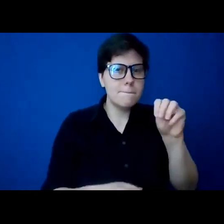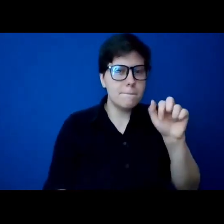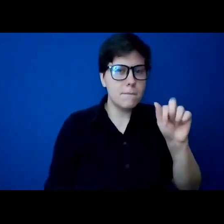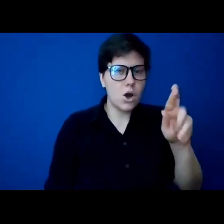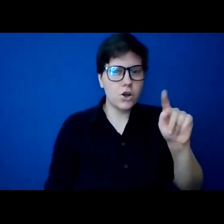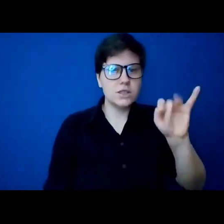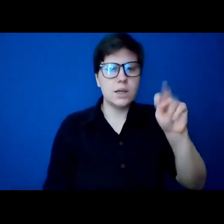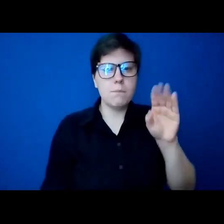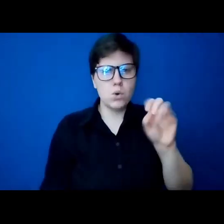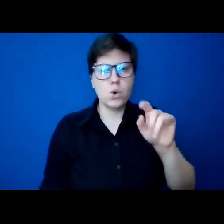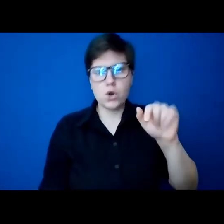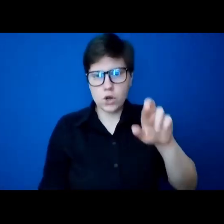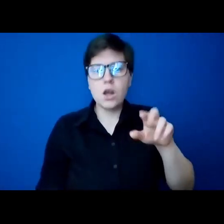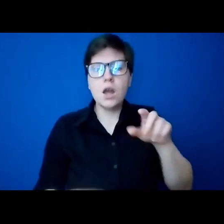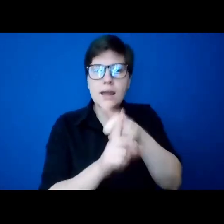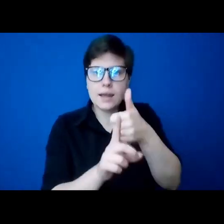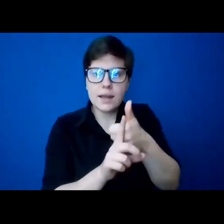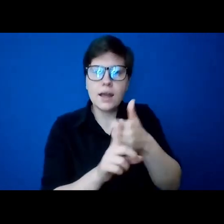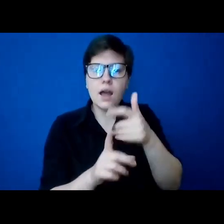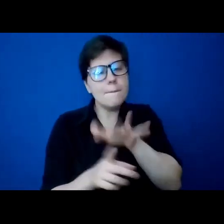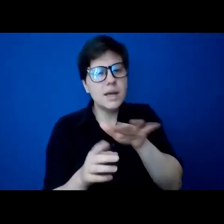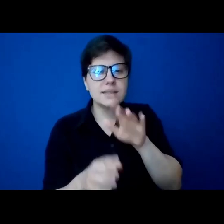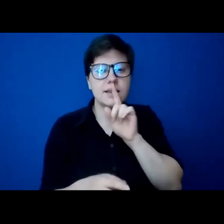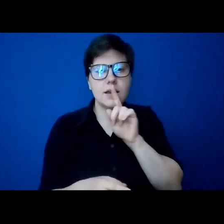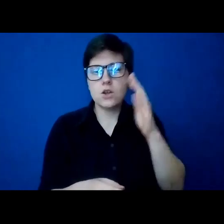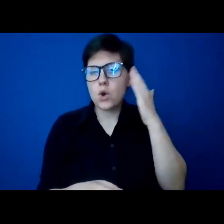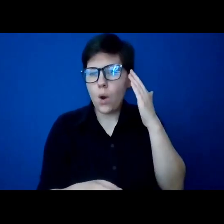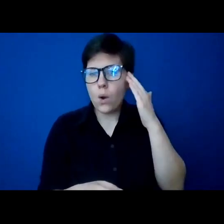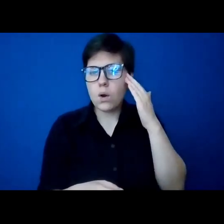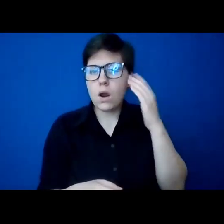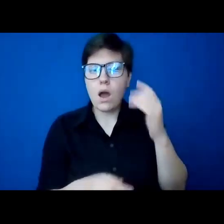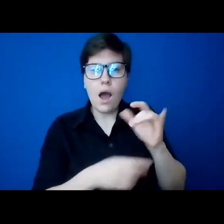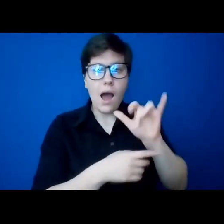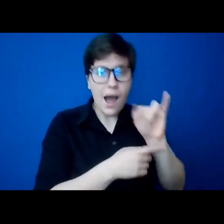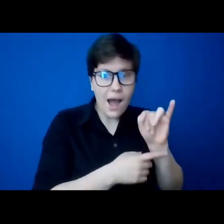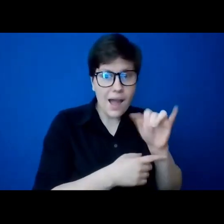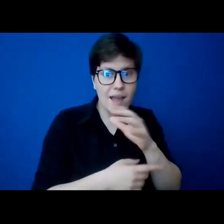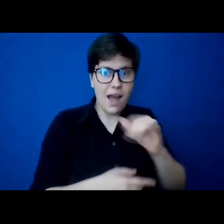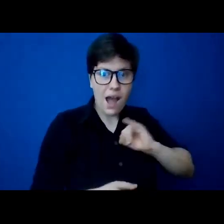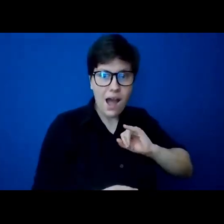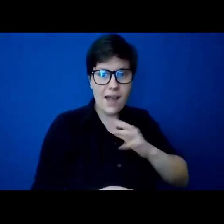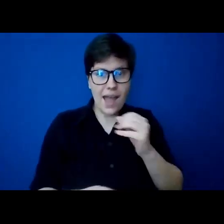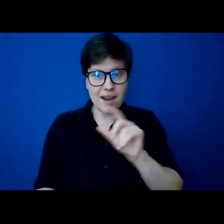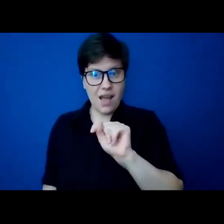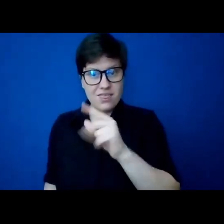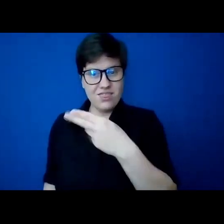basically is known for the I and thou approach that in other words,